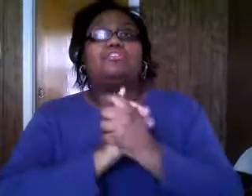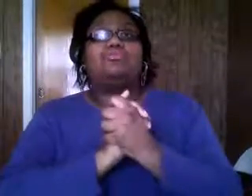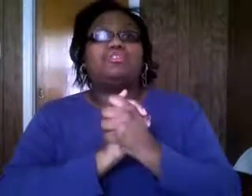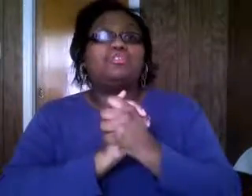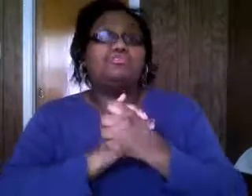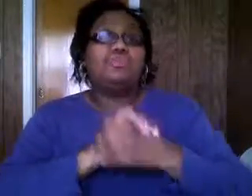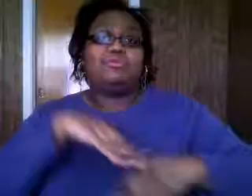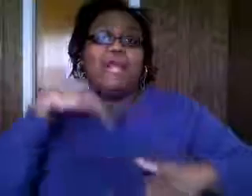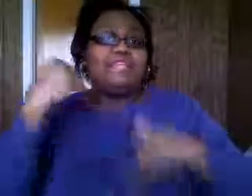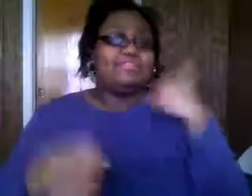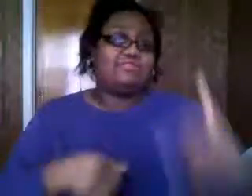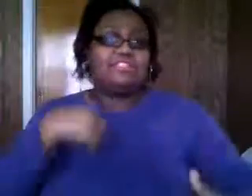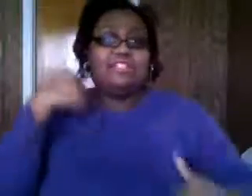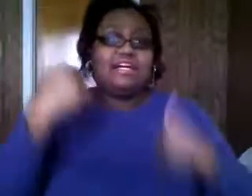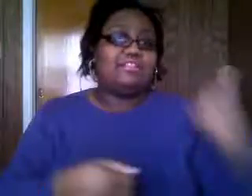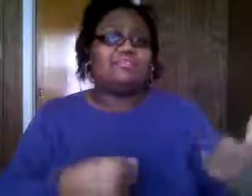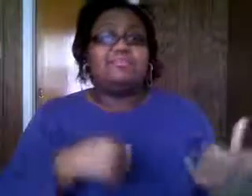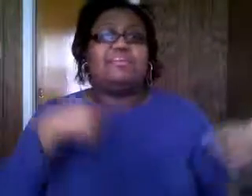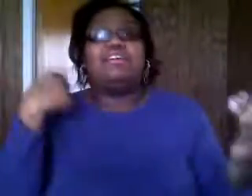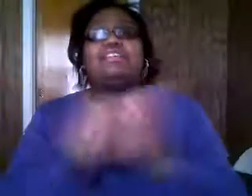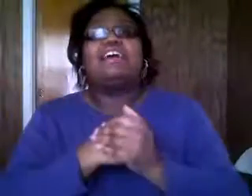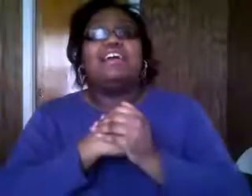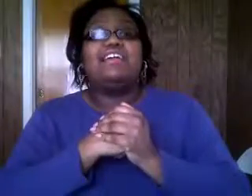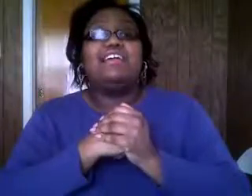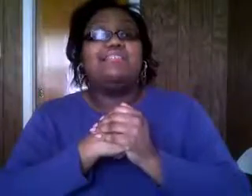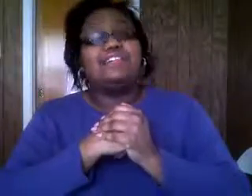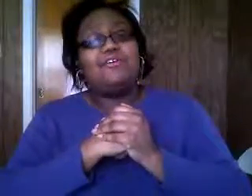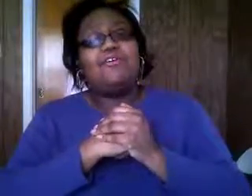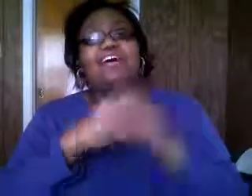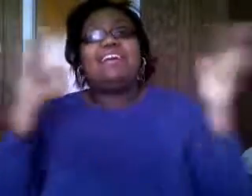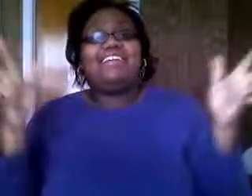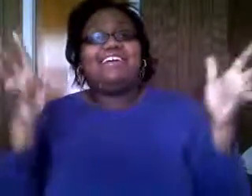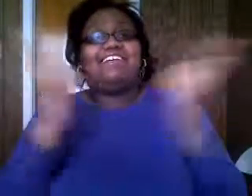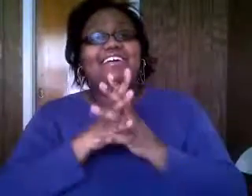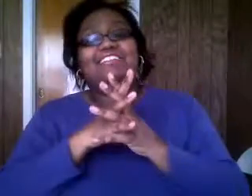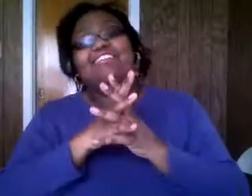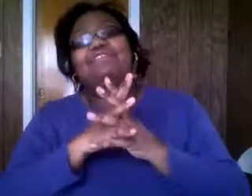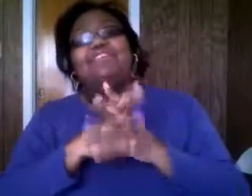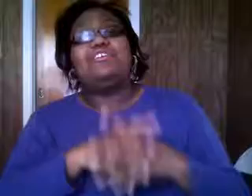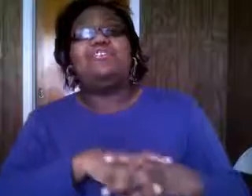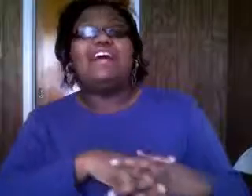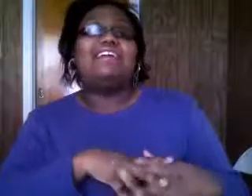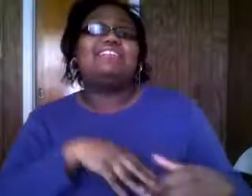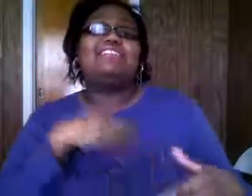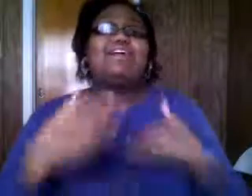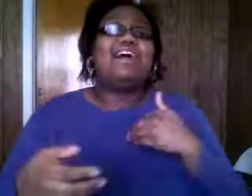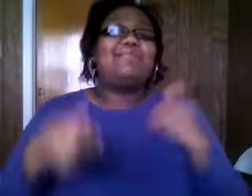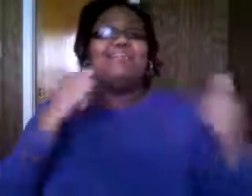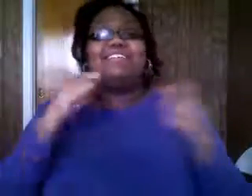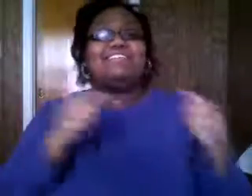you to be proactive as a christian get out there and do some things you know so yeah go ahead and share the video like subscribe all that good